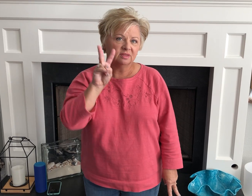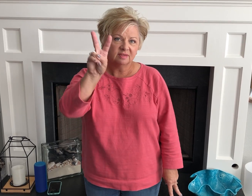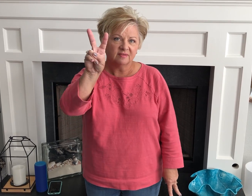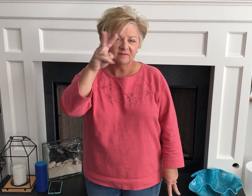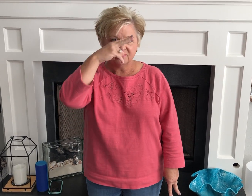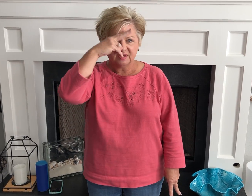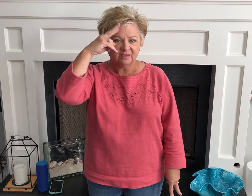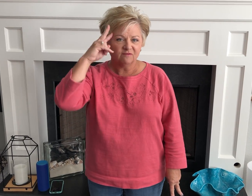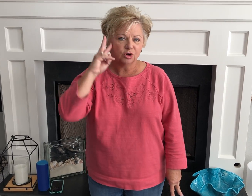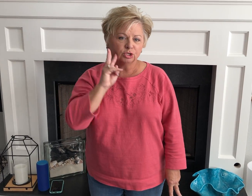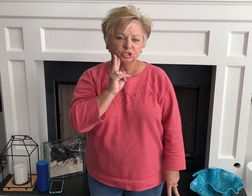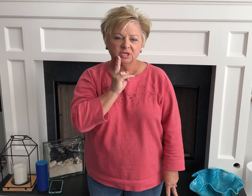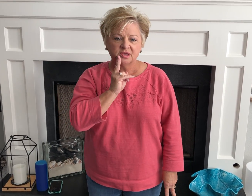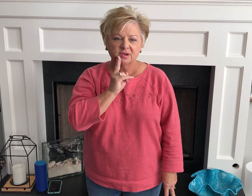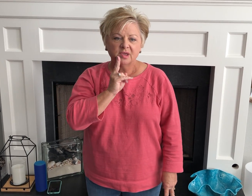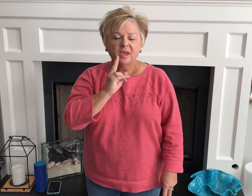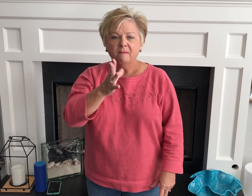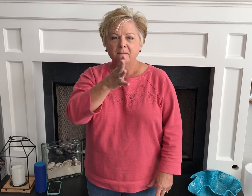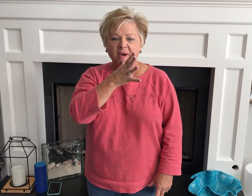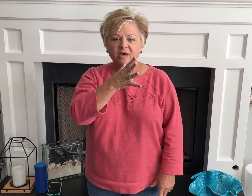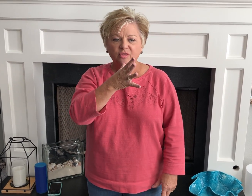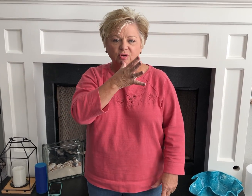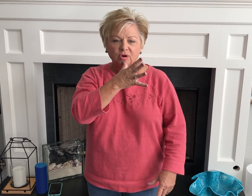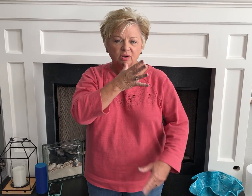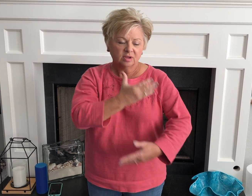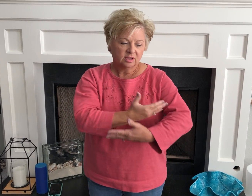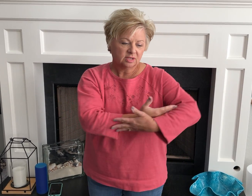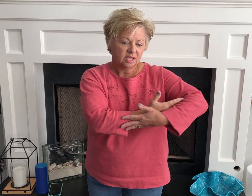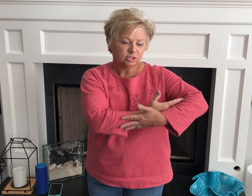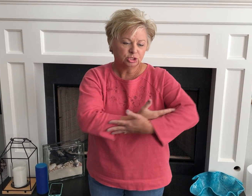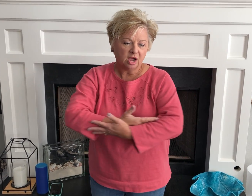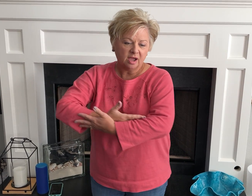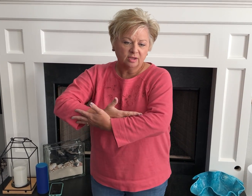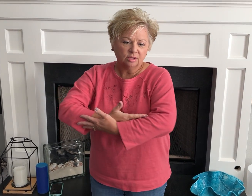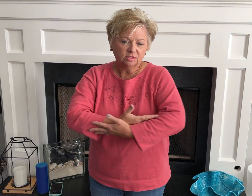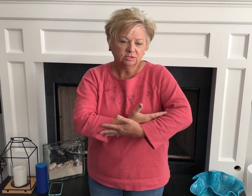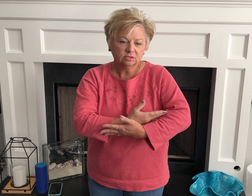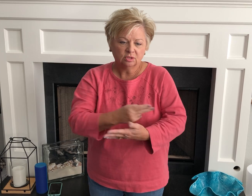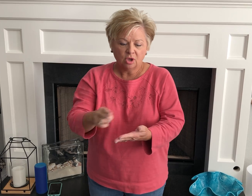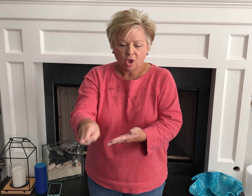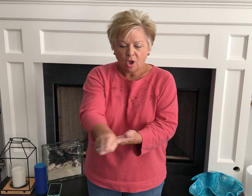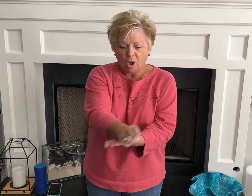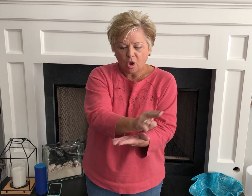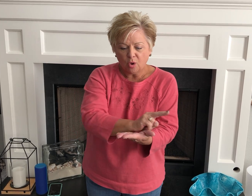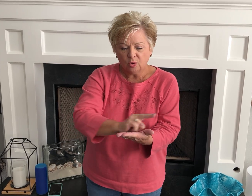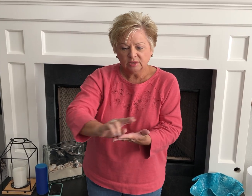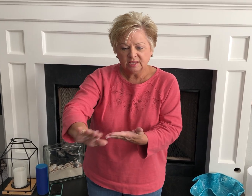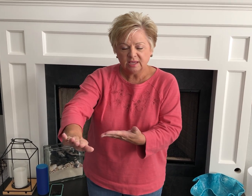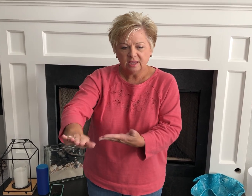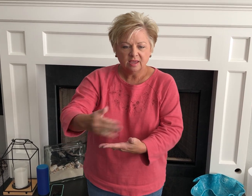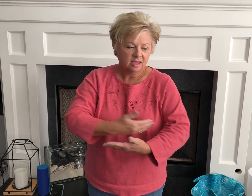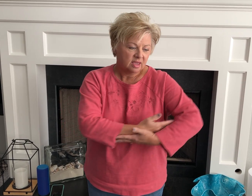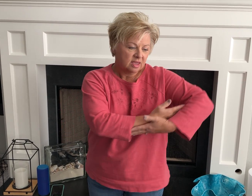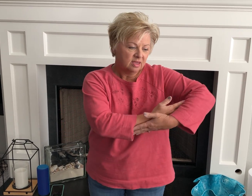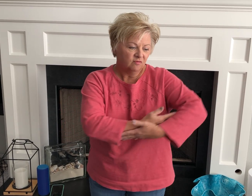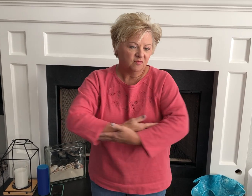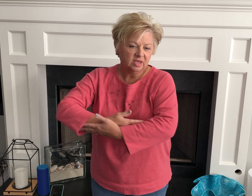this is a V virgin mother and child holy infant